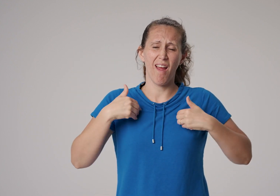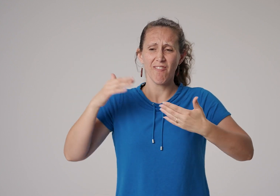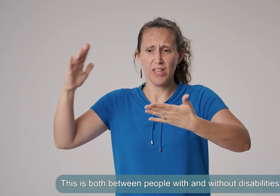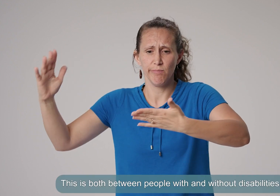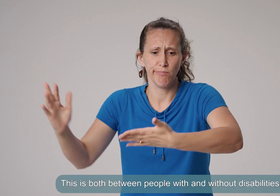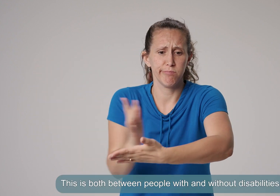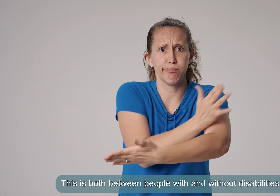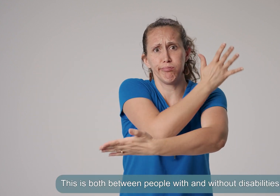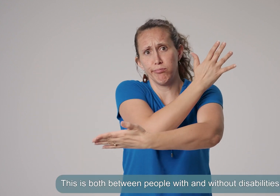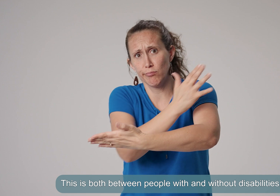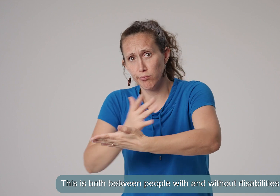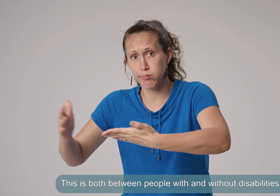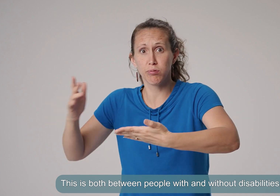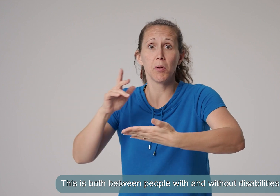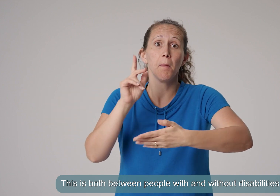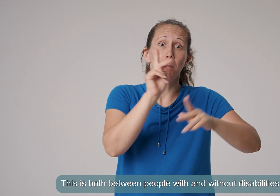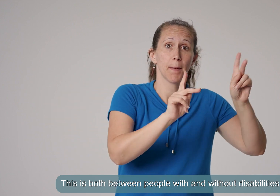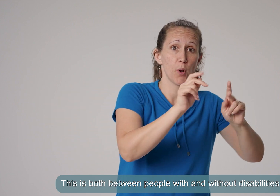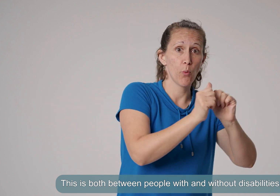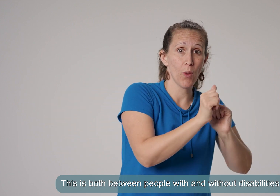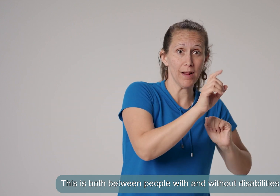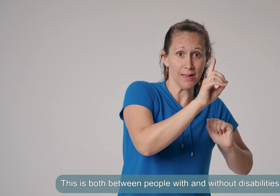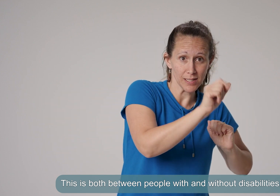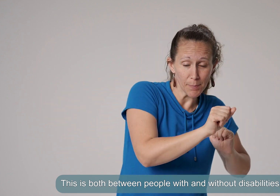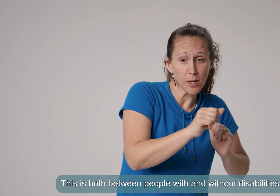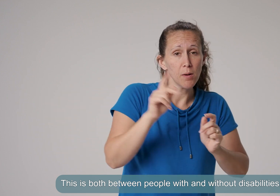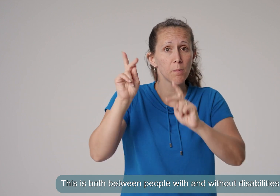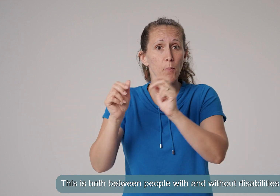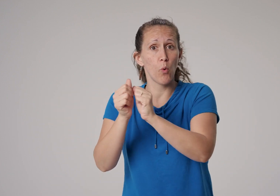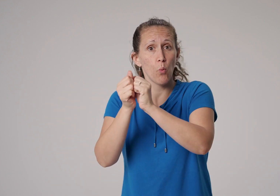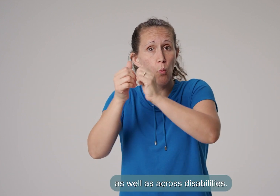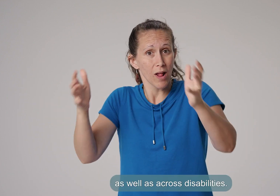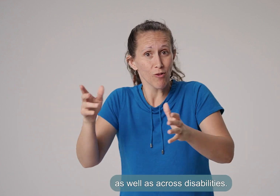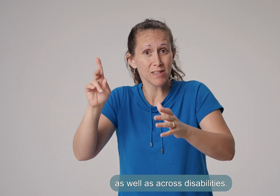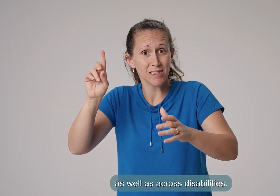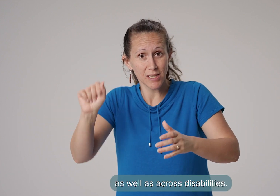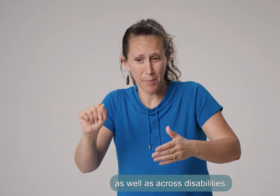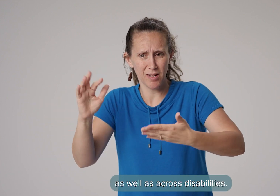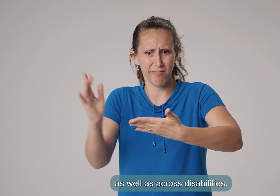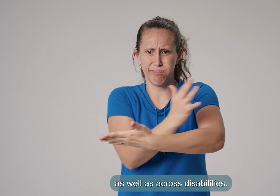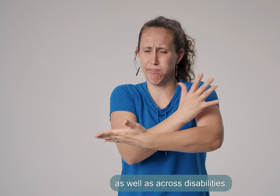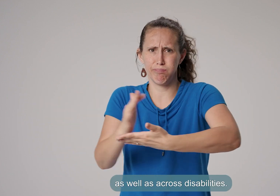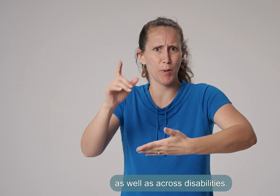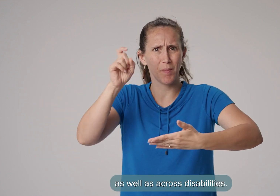This is both between people with and without disabilities as well as across disabilities.